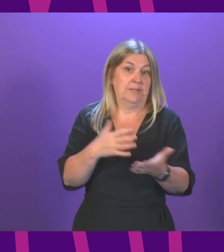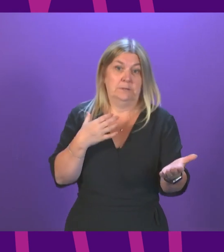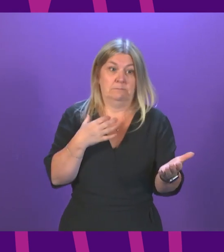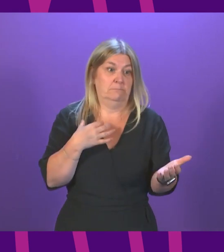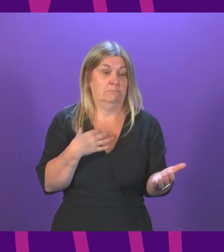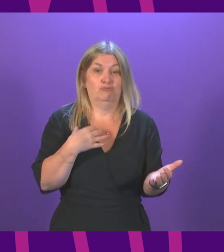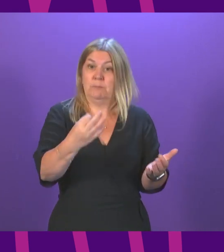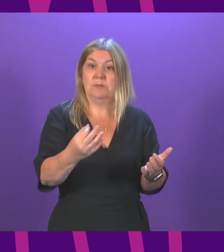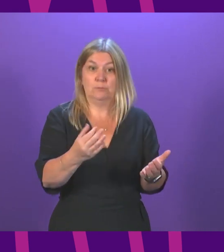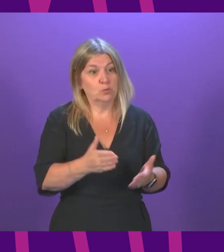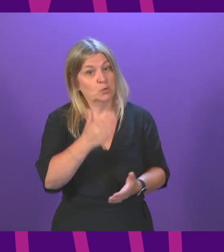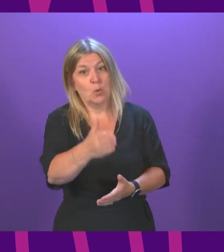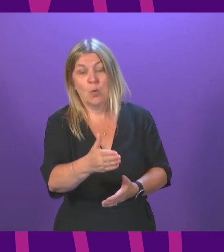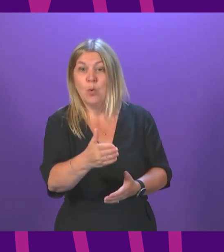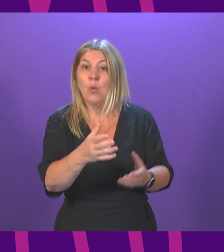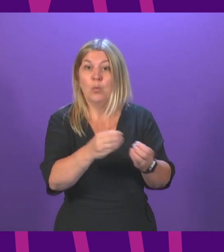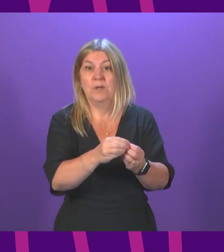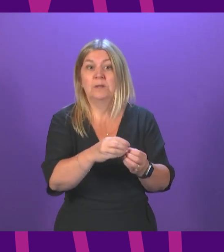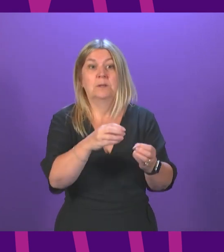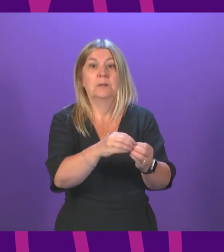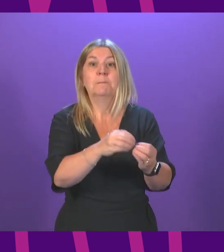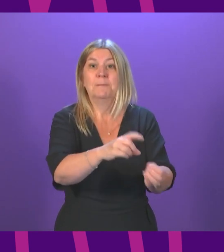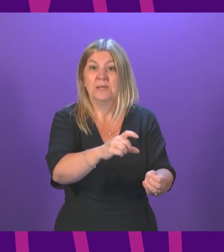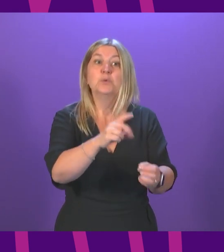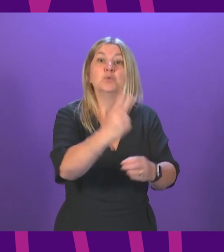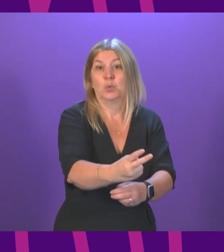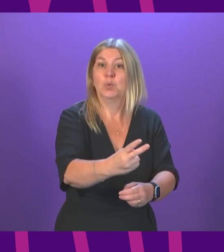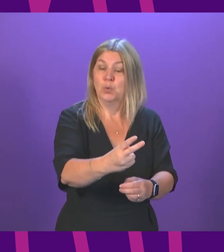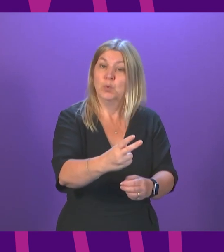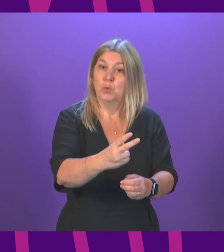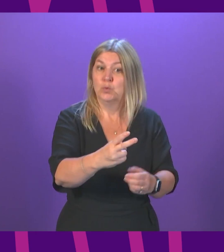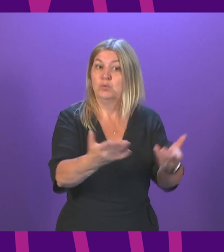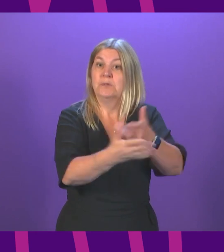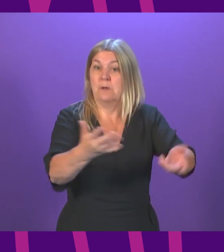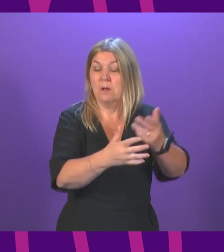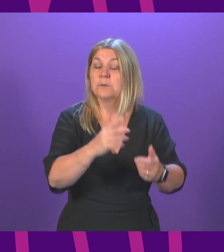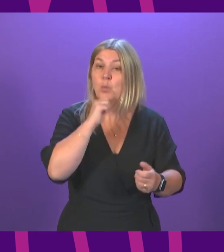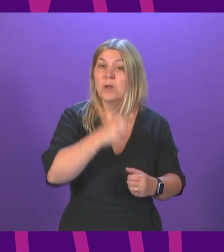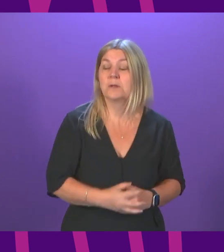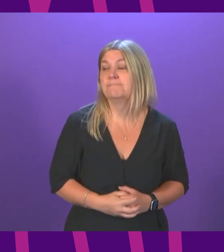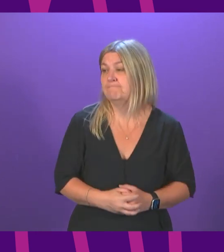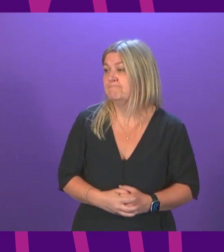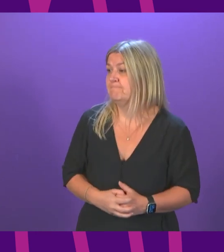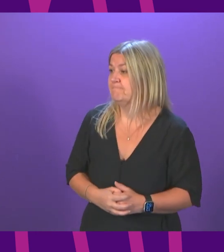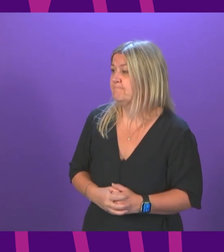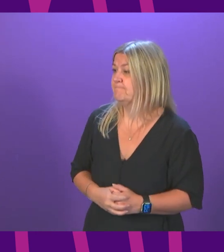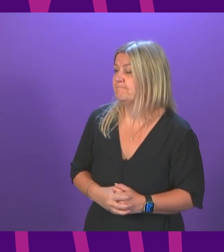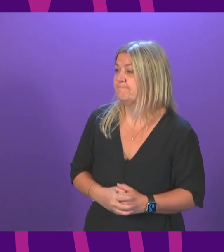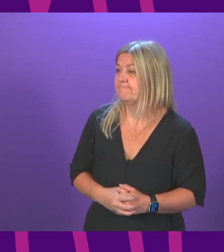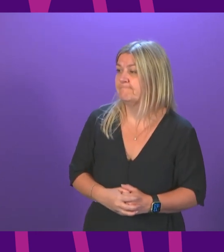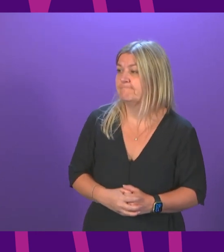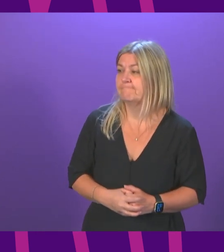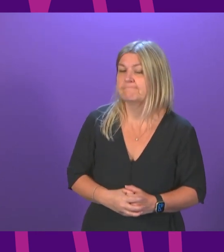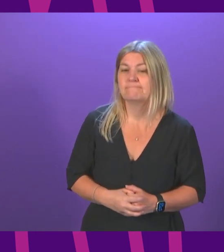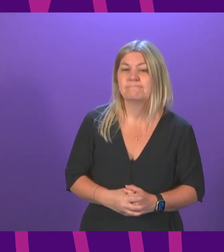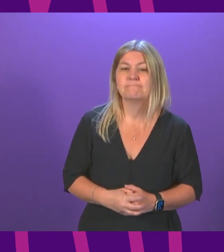If that hasn't already been arranged, I'm sure that it can be quickly. Pauline McNeill to be followed by Beatrice Wichert. Thank you.